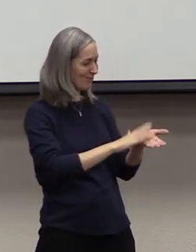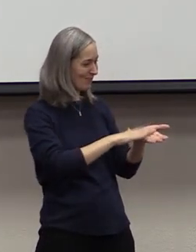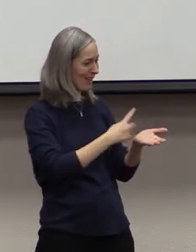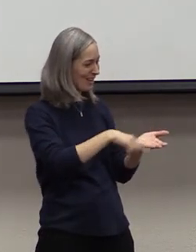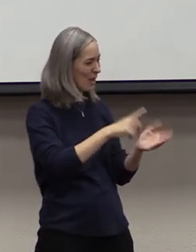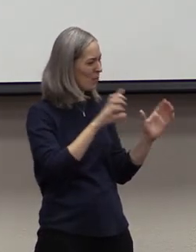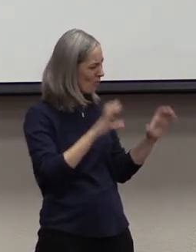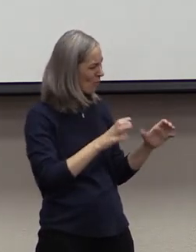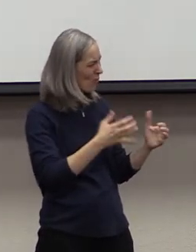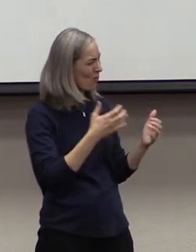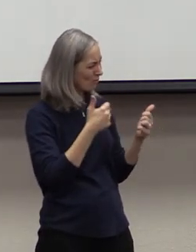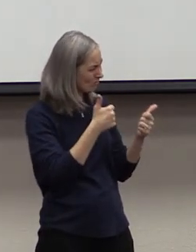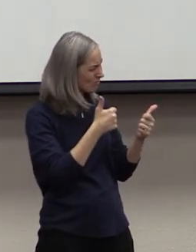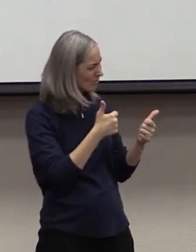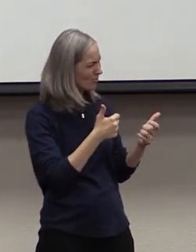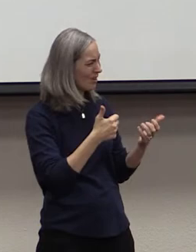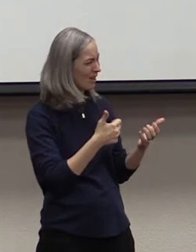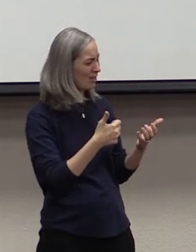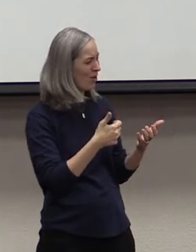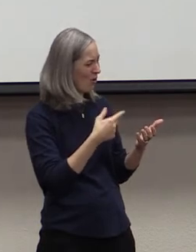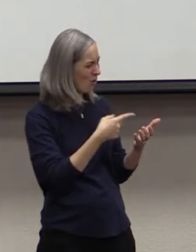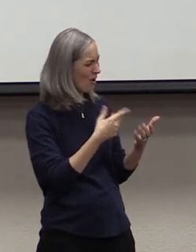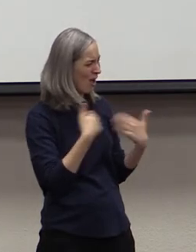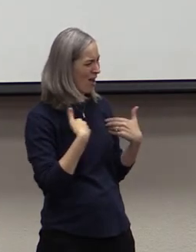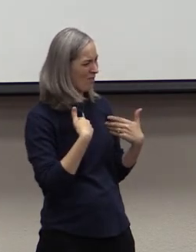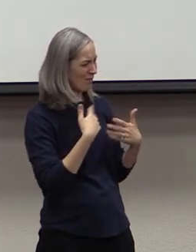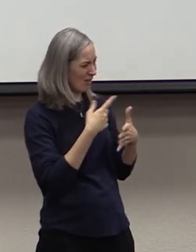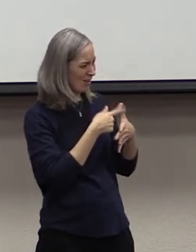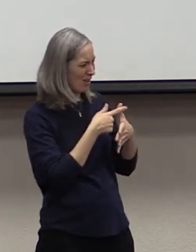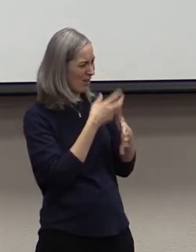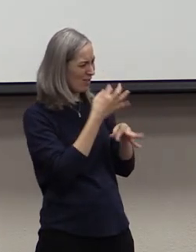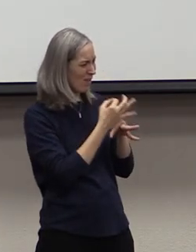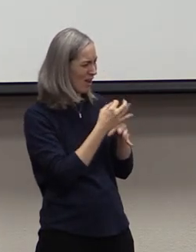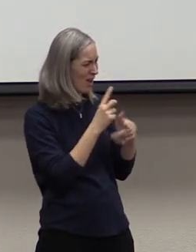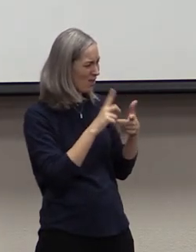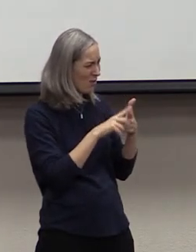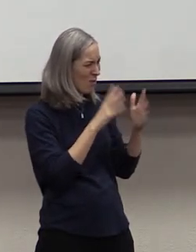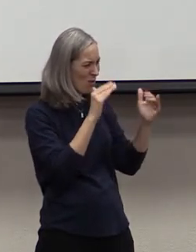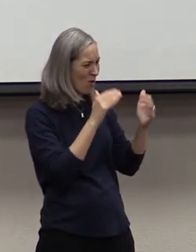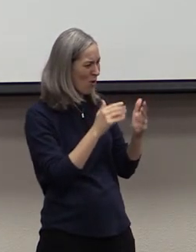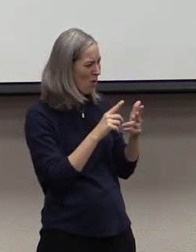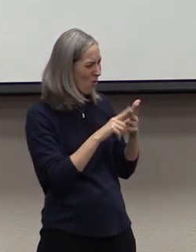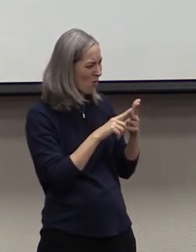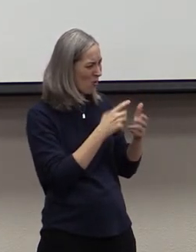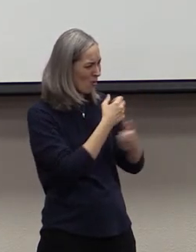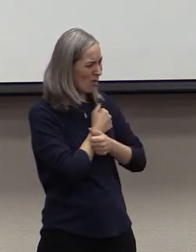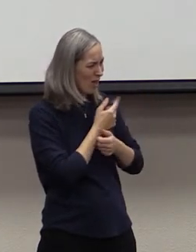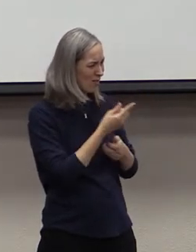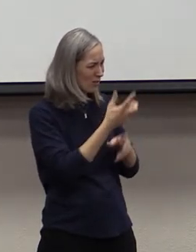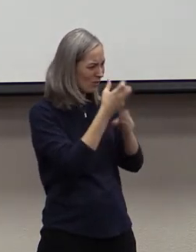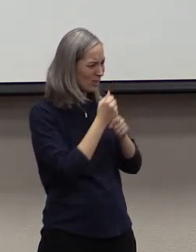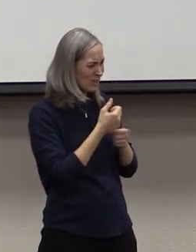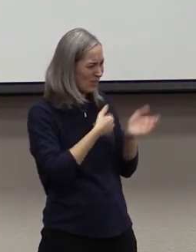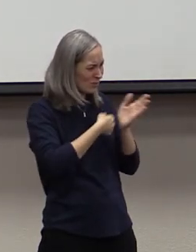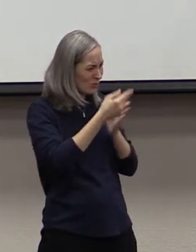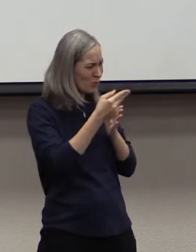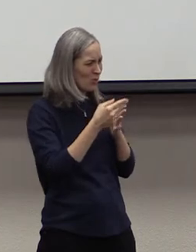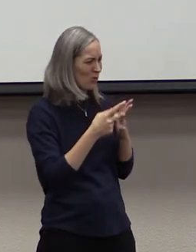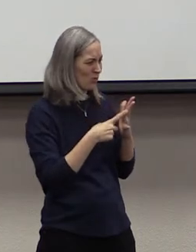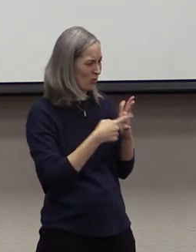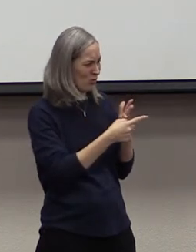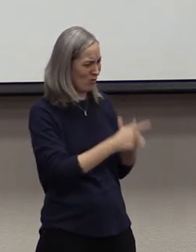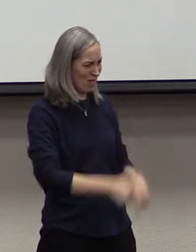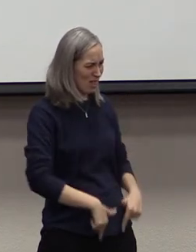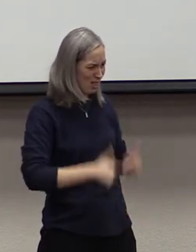He commends these Christians for their faith and their hope and their love. He commends them that they've not only received the truth, but